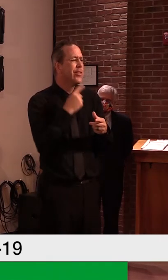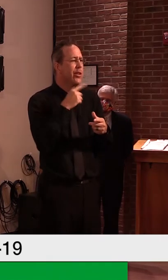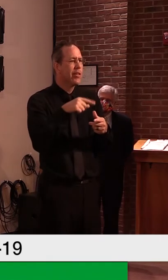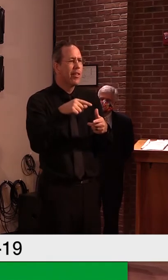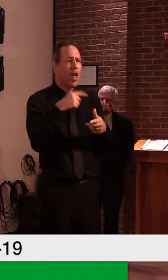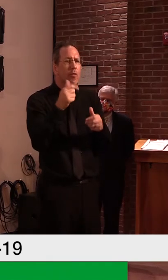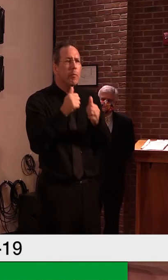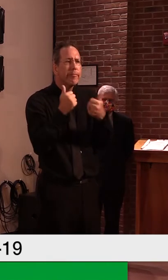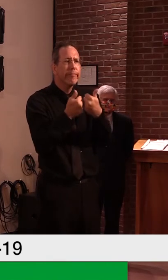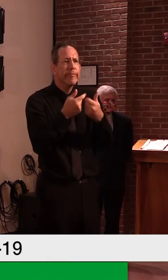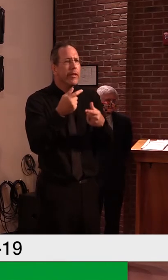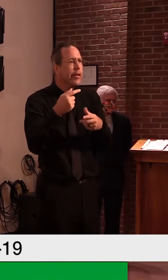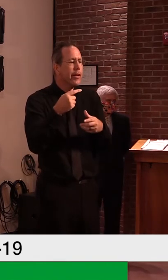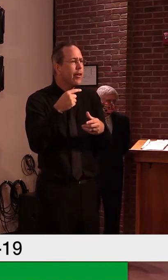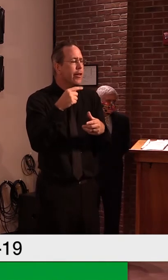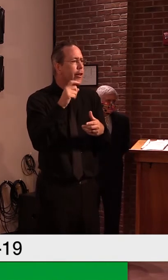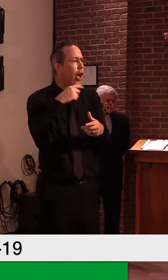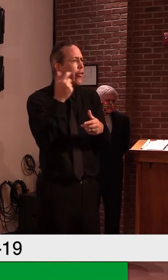Okay. Thank you.